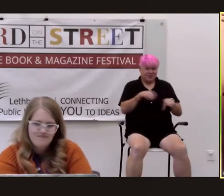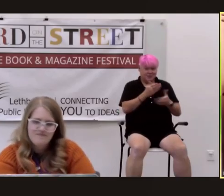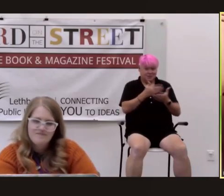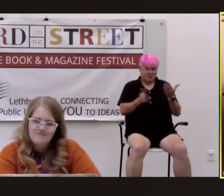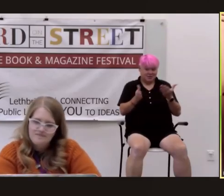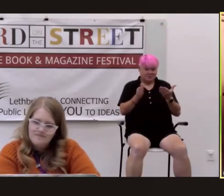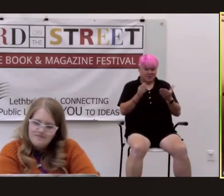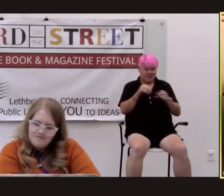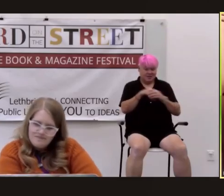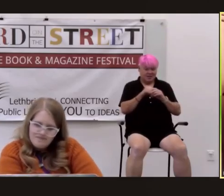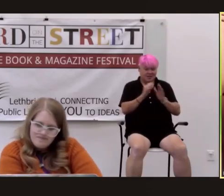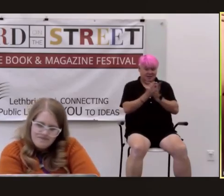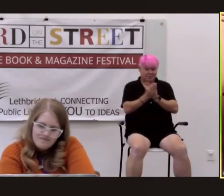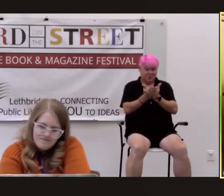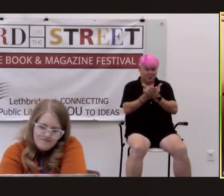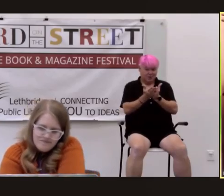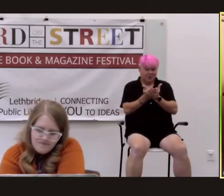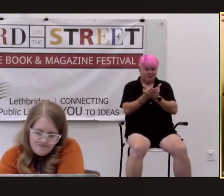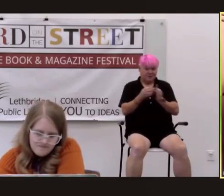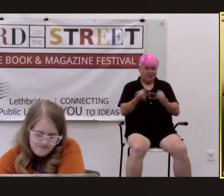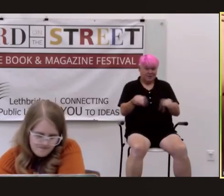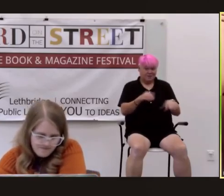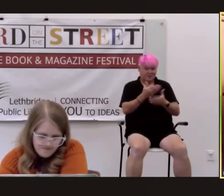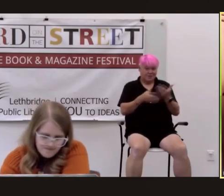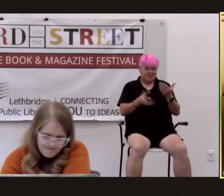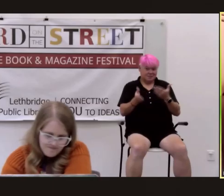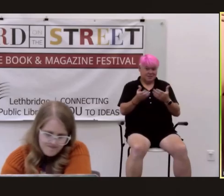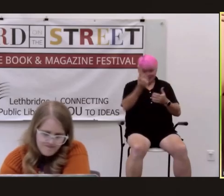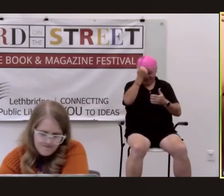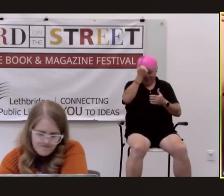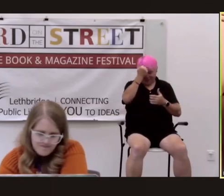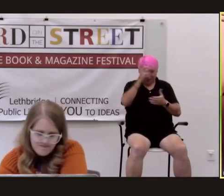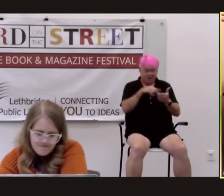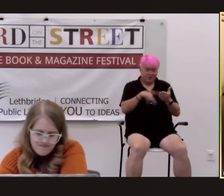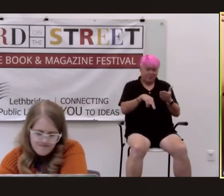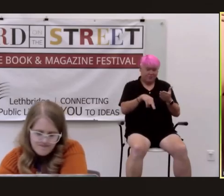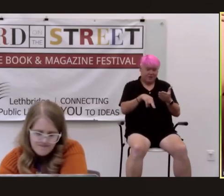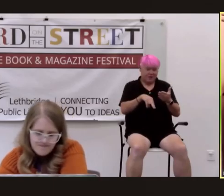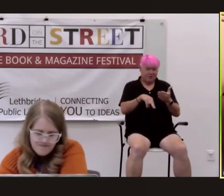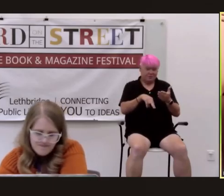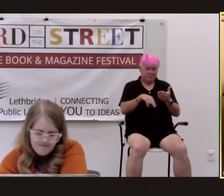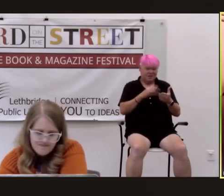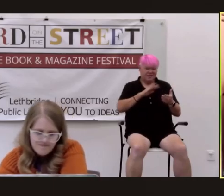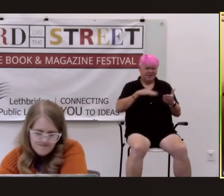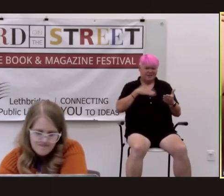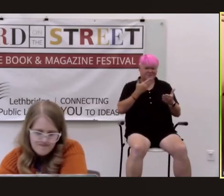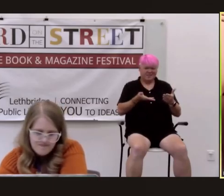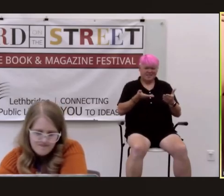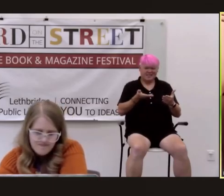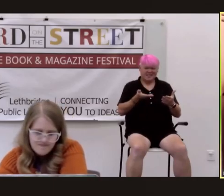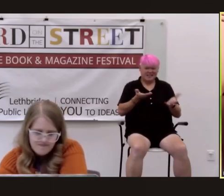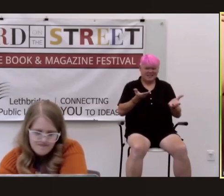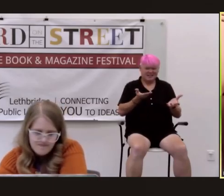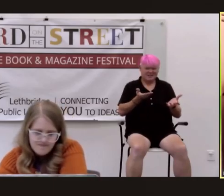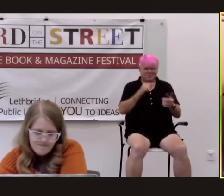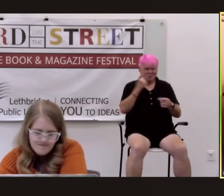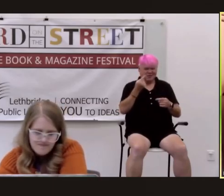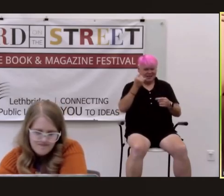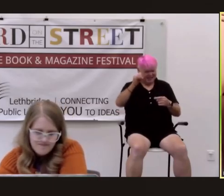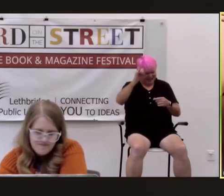novel but if they do something stupid your reader will be really upset they'll say come on only an idiot would do that